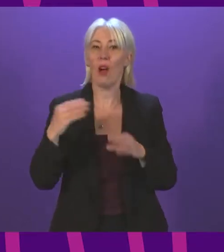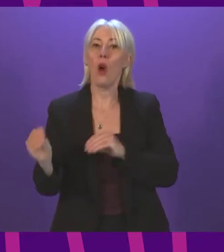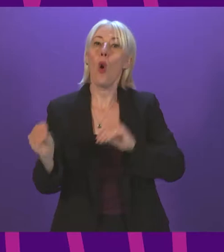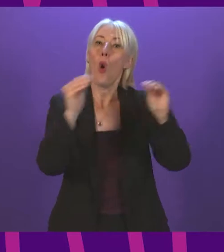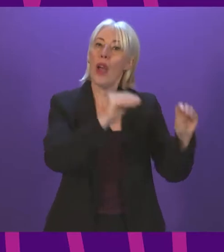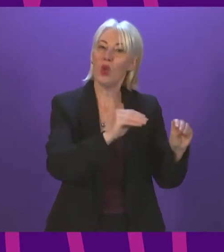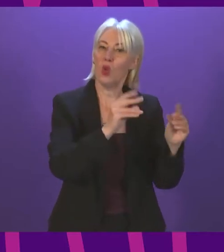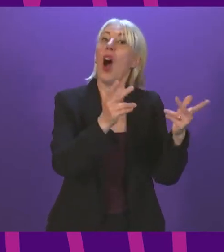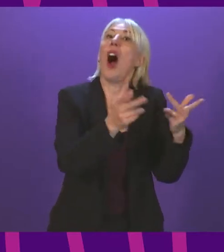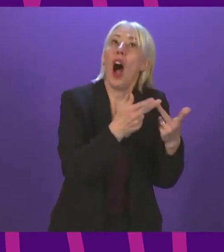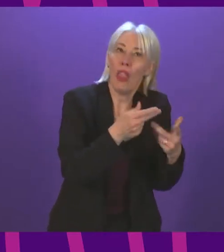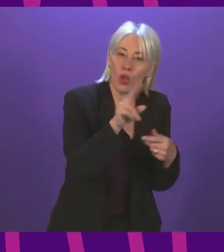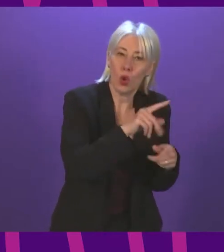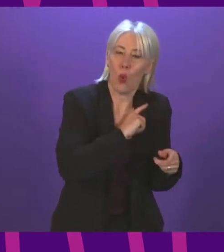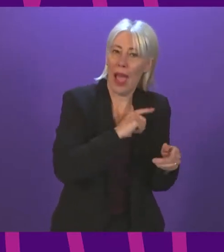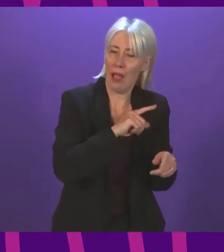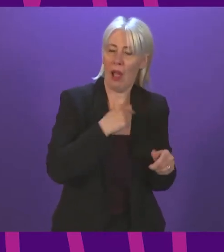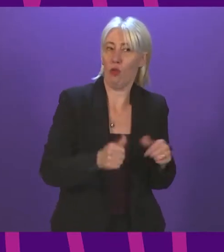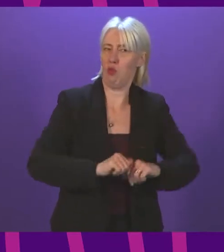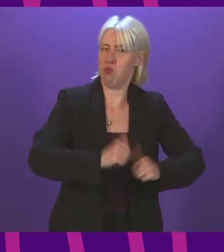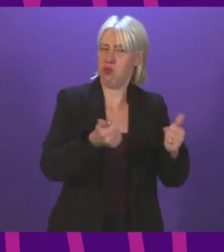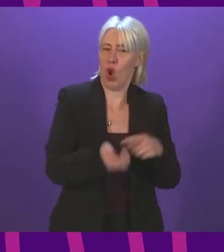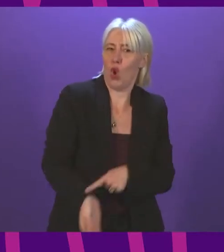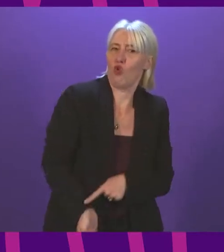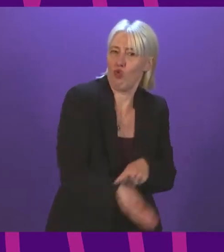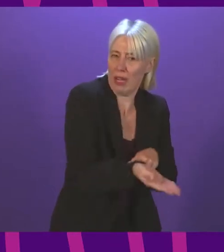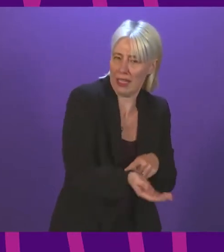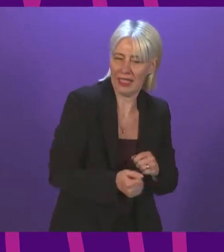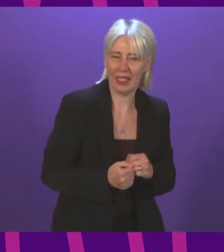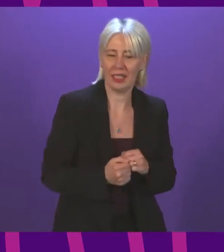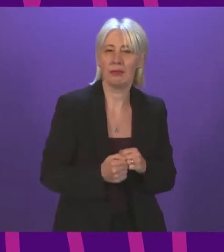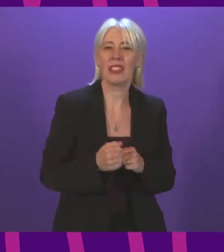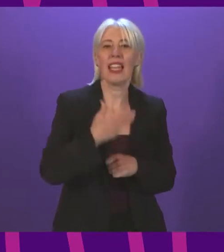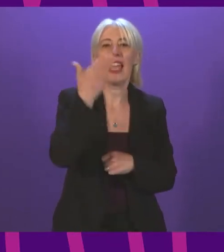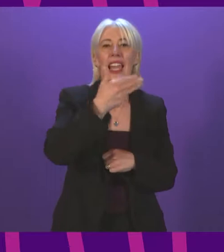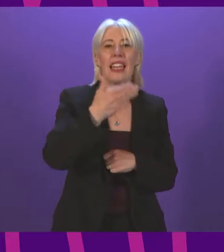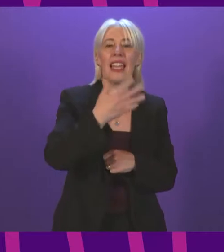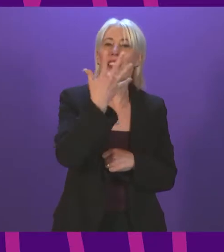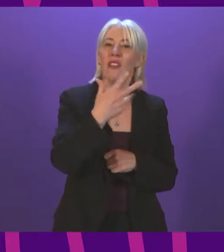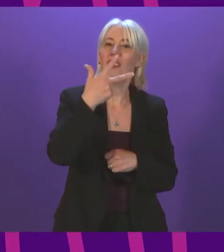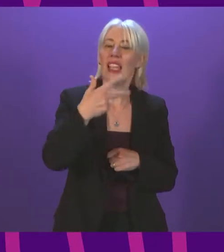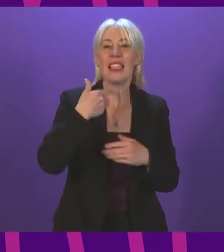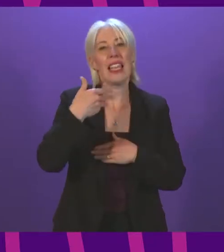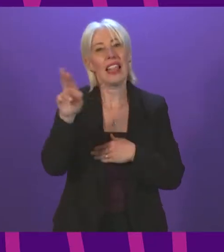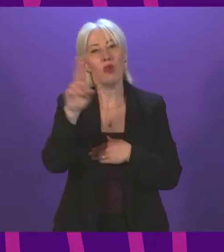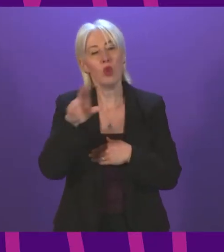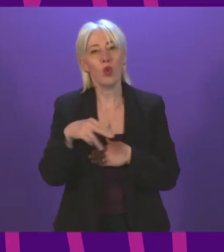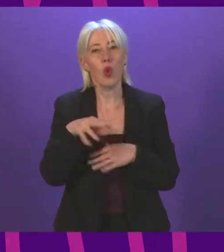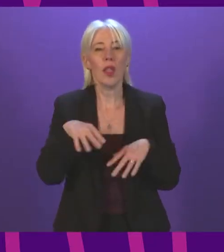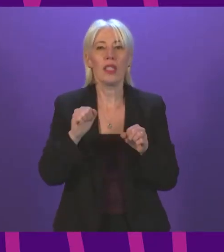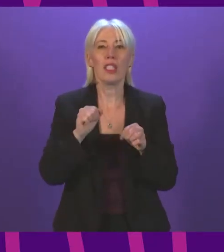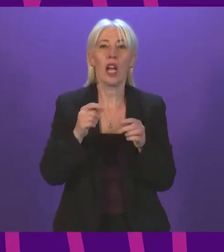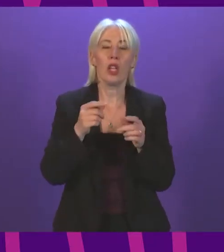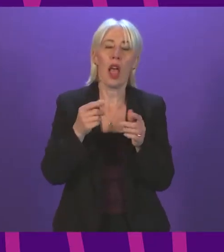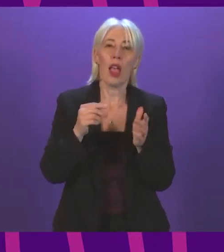because I was good at cricket. I left school in 1958 and worked as a junior laboratory technician